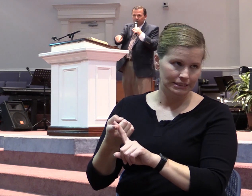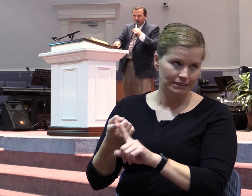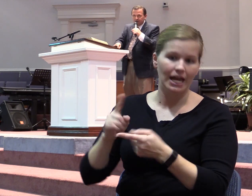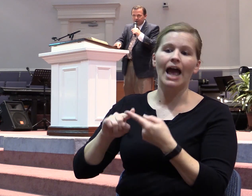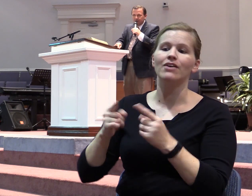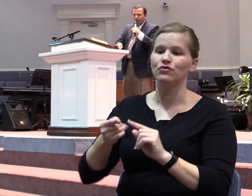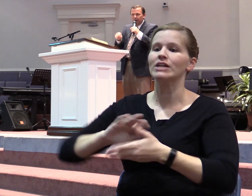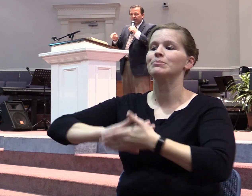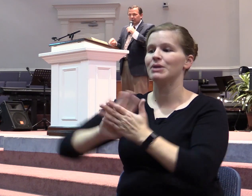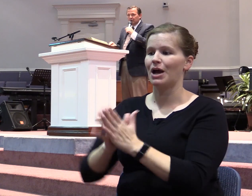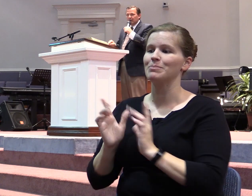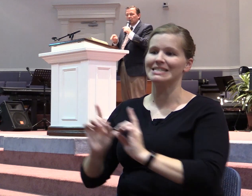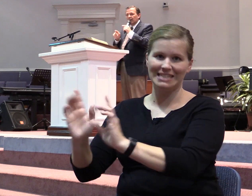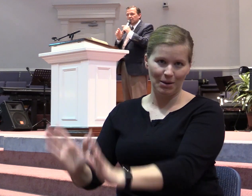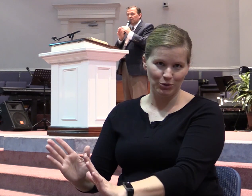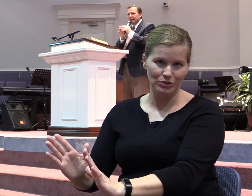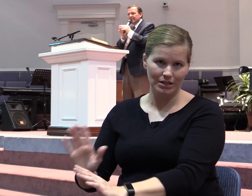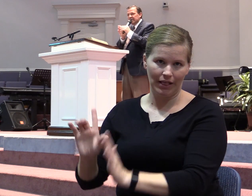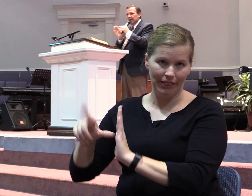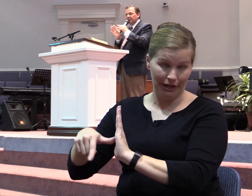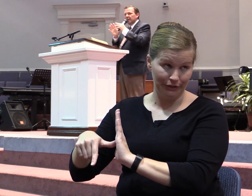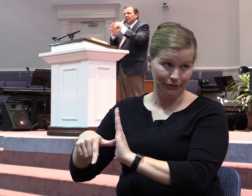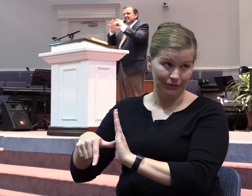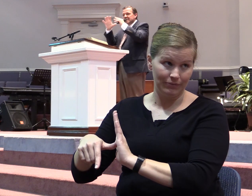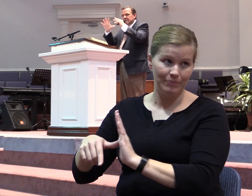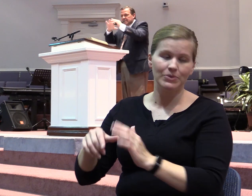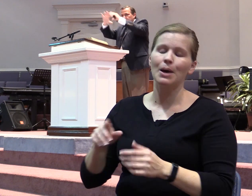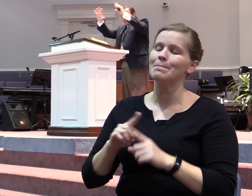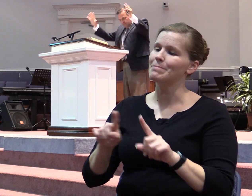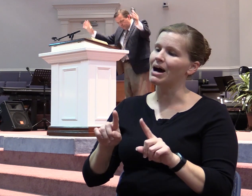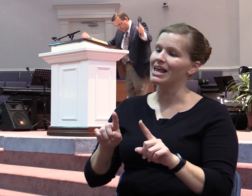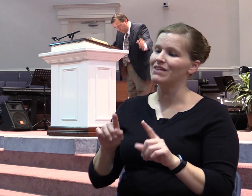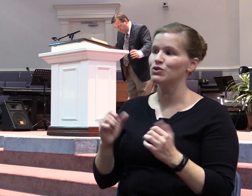makers. That's right. We have to do that. But what I'm talking about is loving the system. Amen.